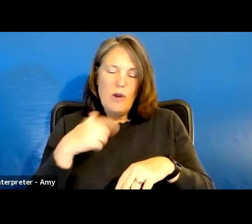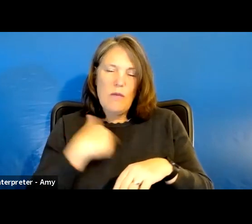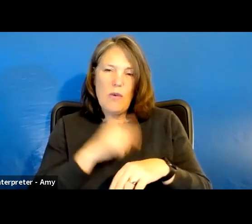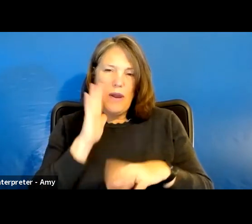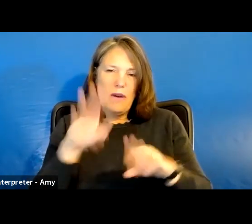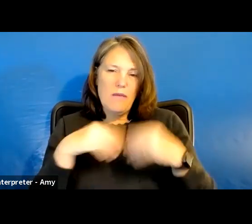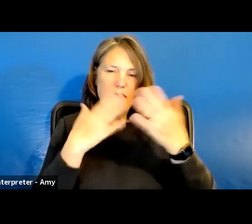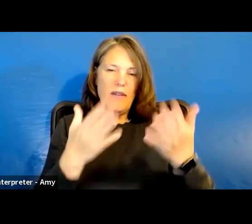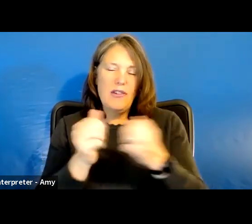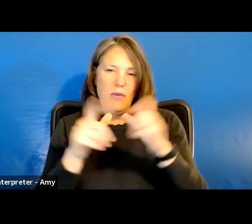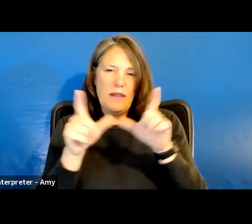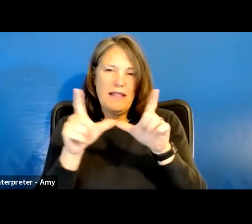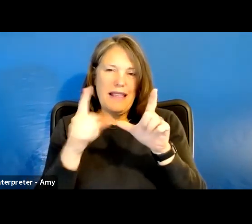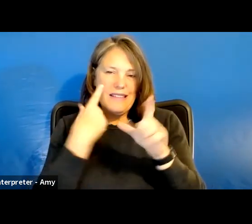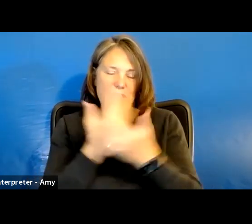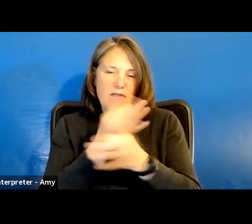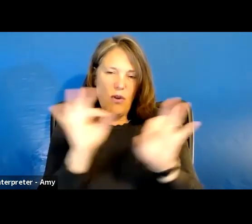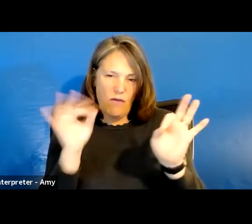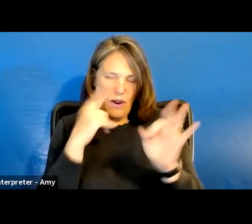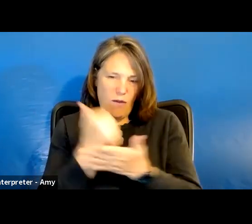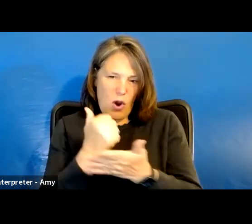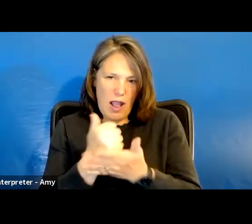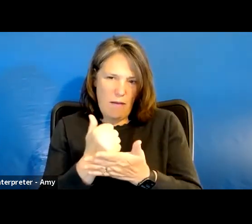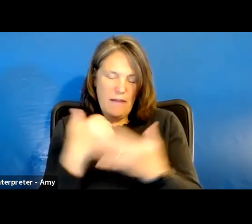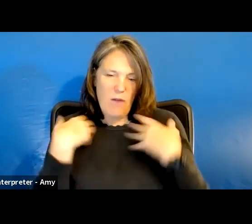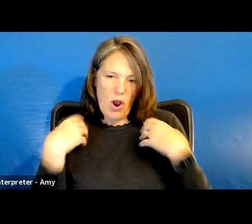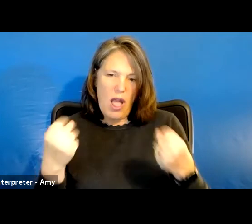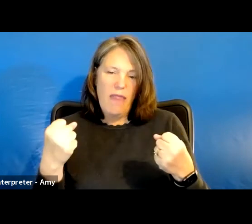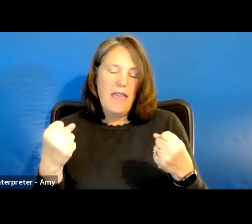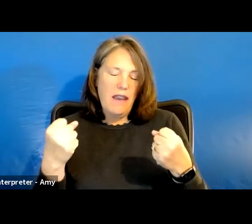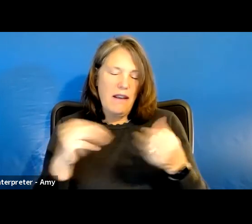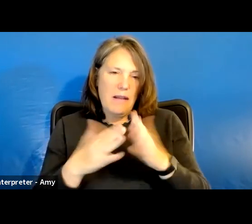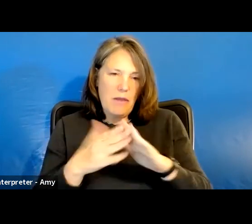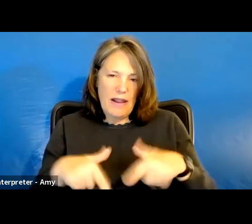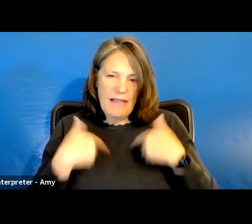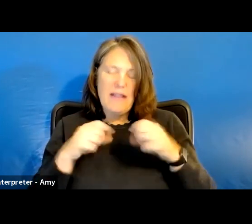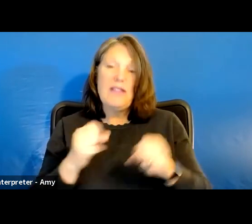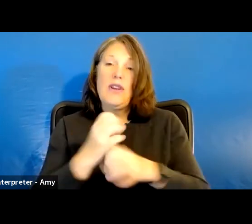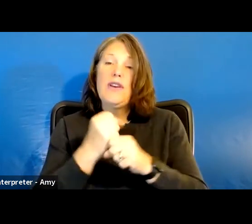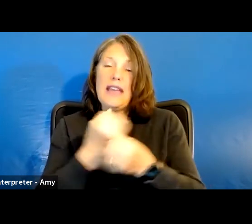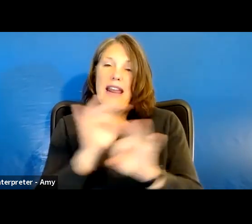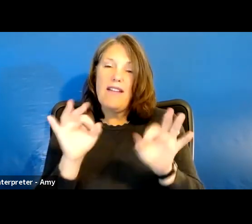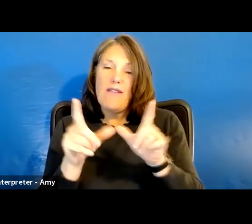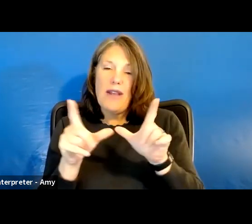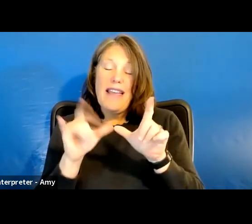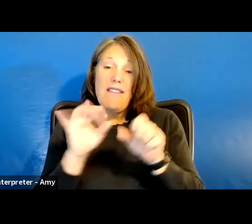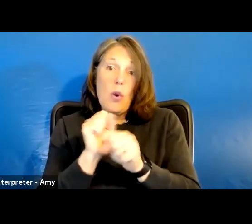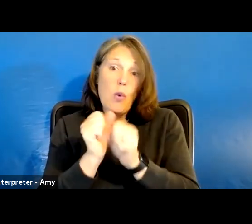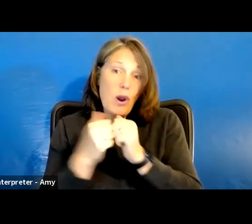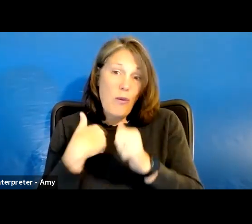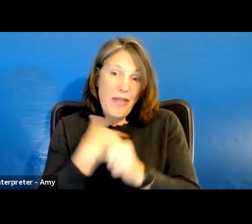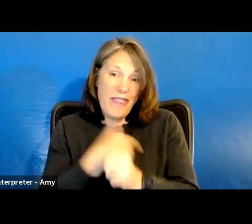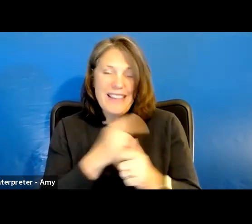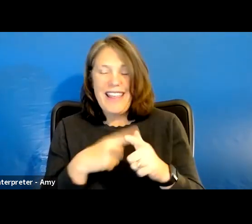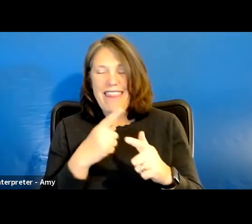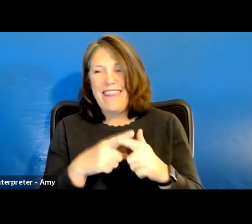provide you with a license for free for the health for healthy community living. So you can get a free license if you work with us. And